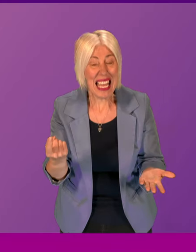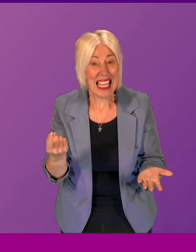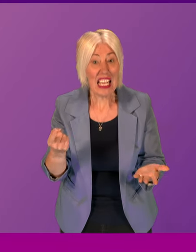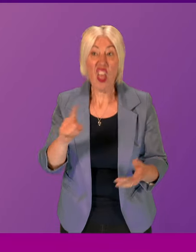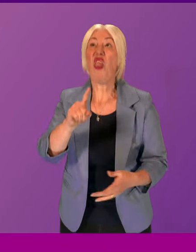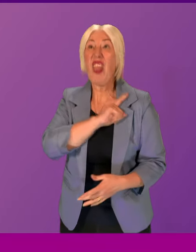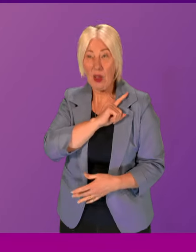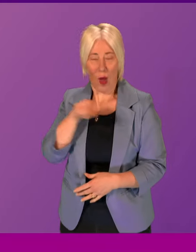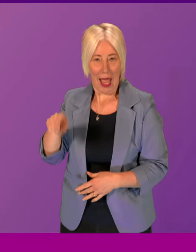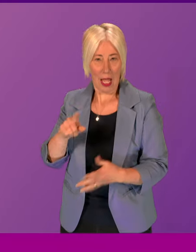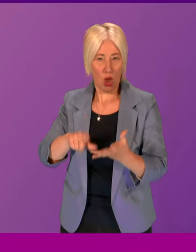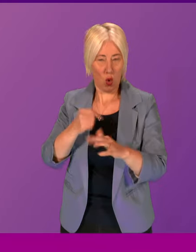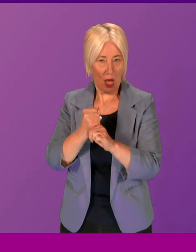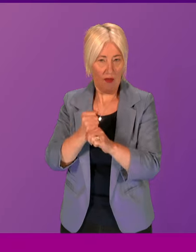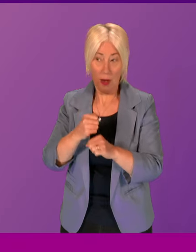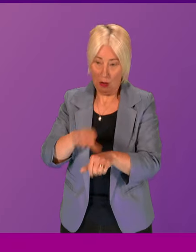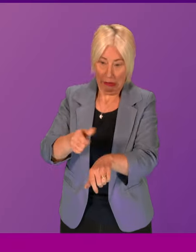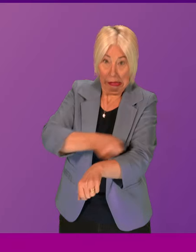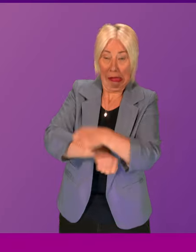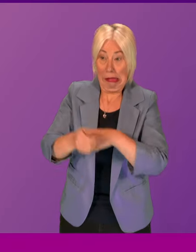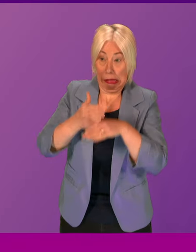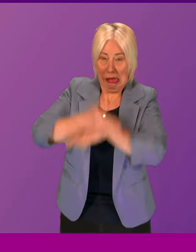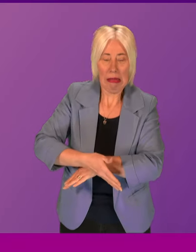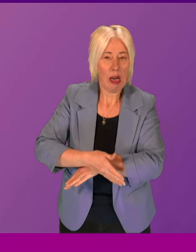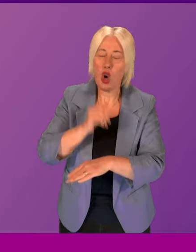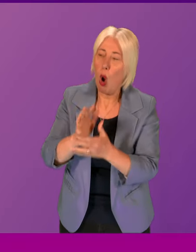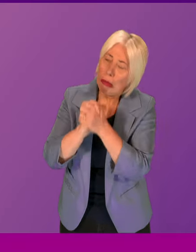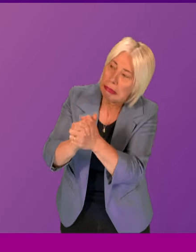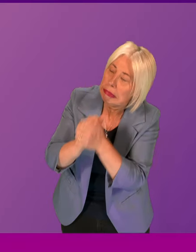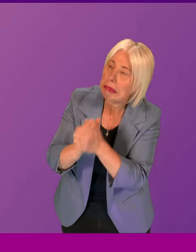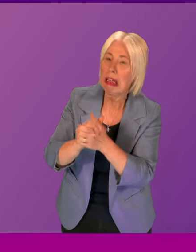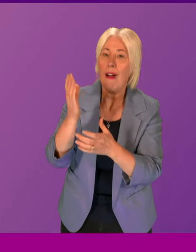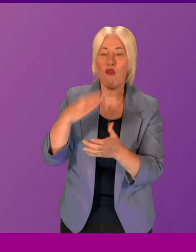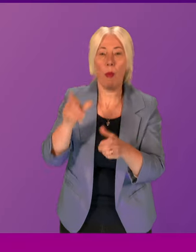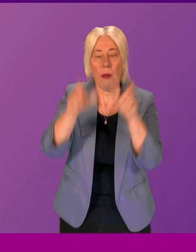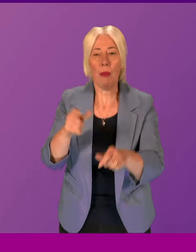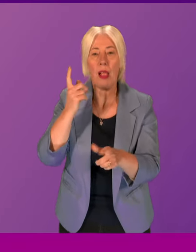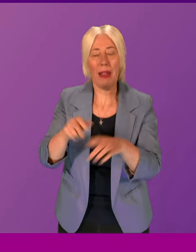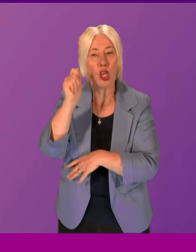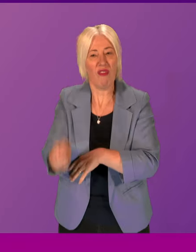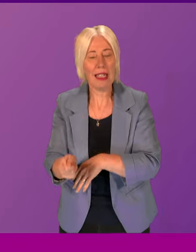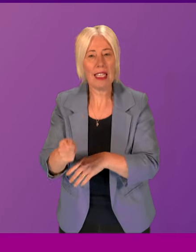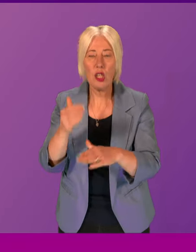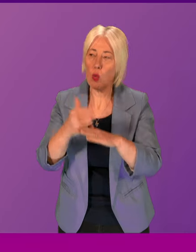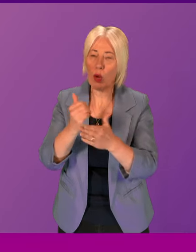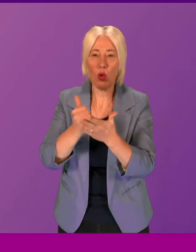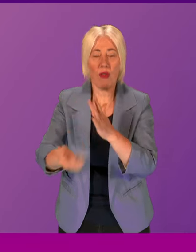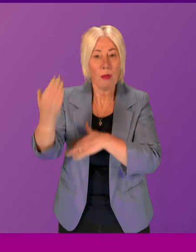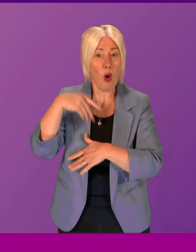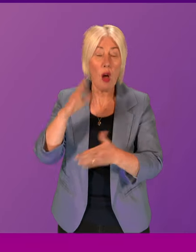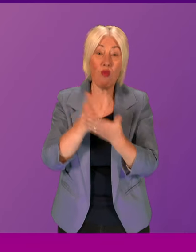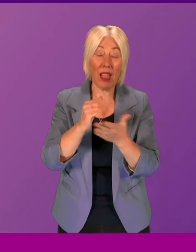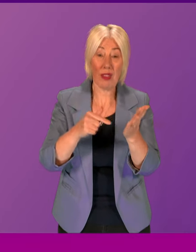what spurred the UK government into action, not the pleas and the desperate pleas of sub-postmasters right up and down the country.